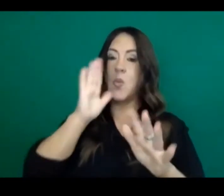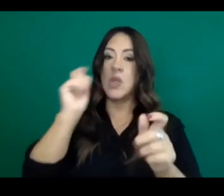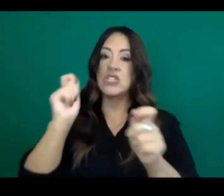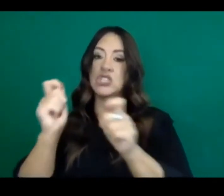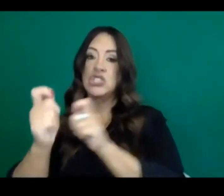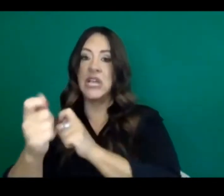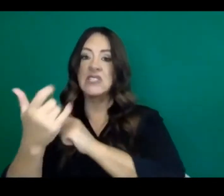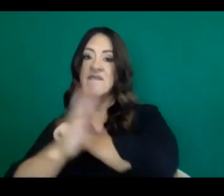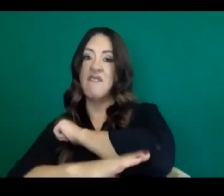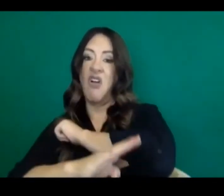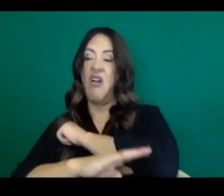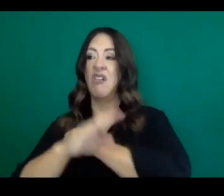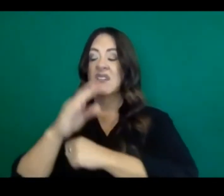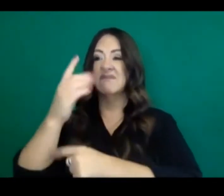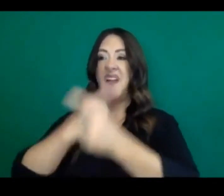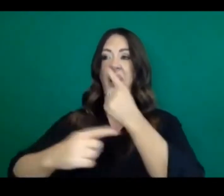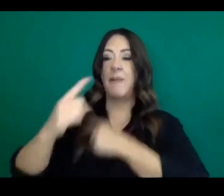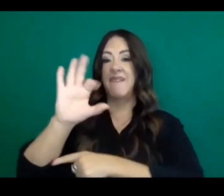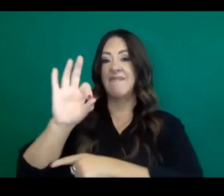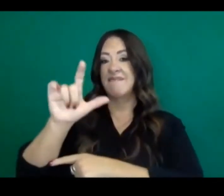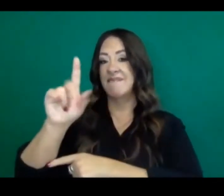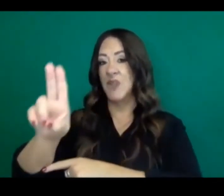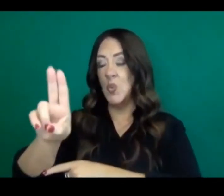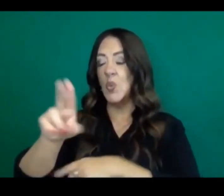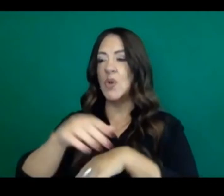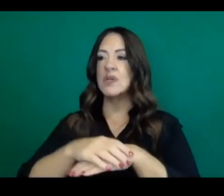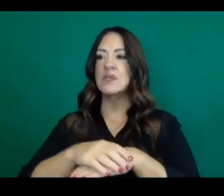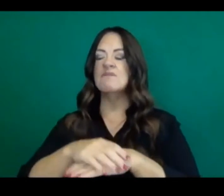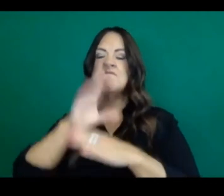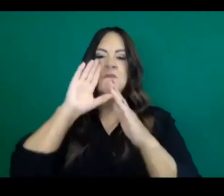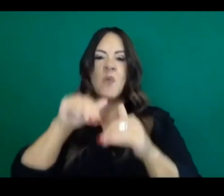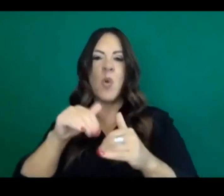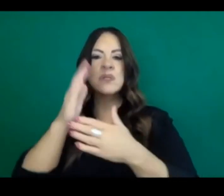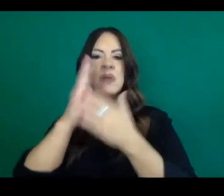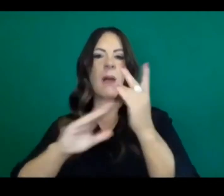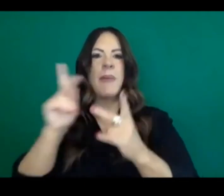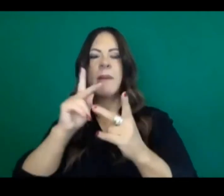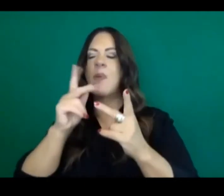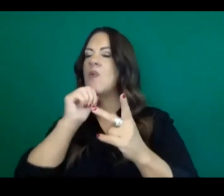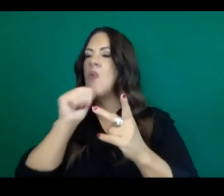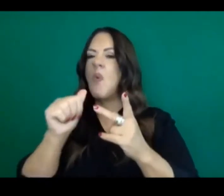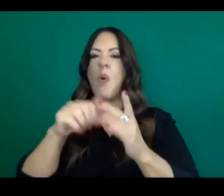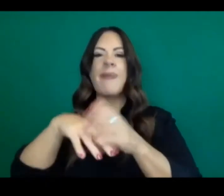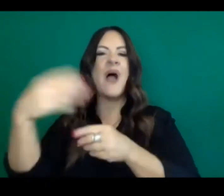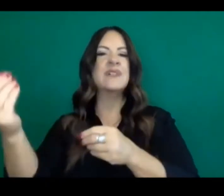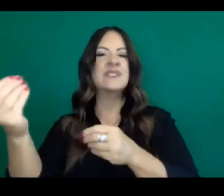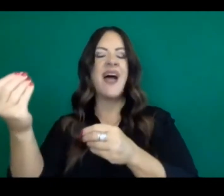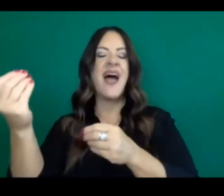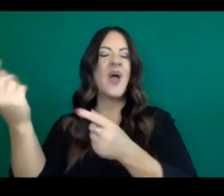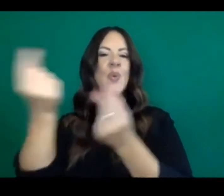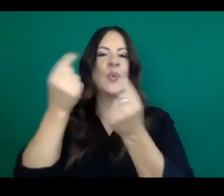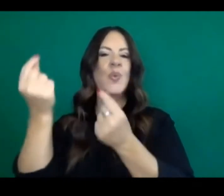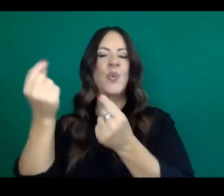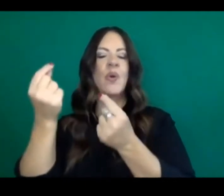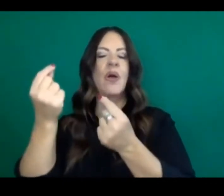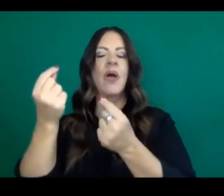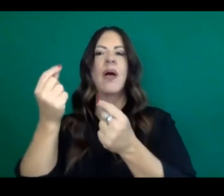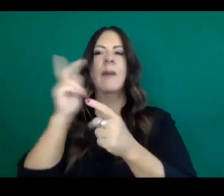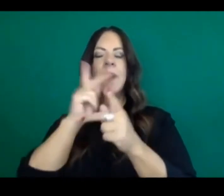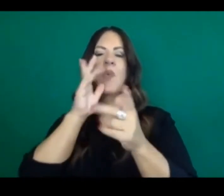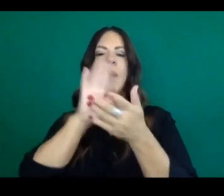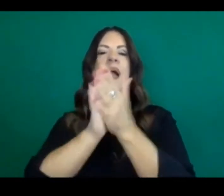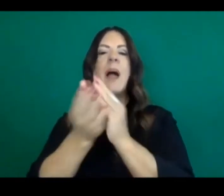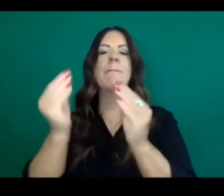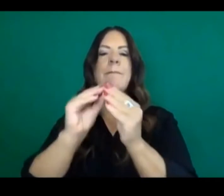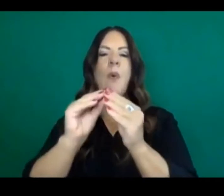the fall, where doing things outdoors isn't as easy as it were before. So really still emphasizing keeping